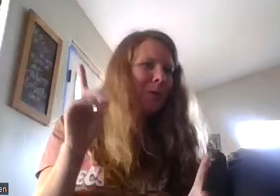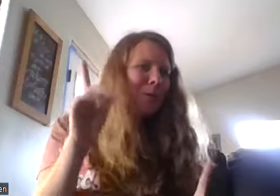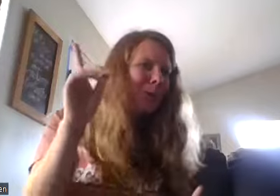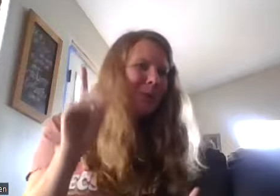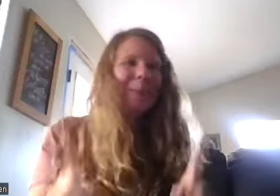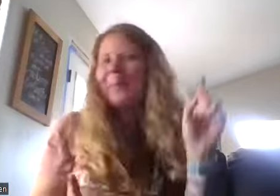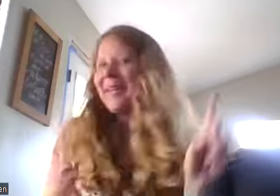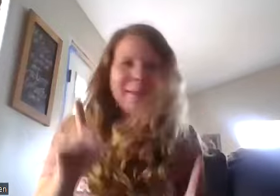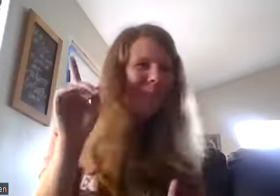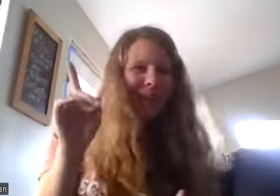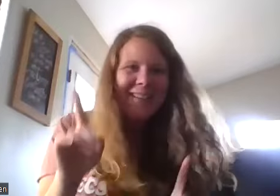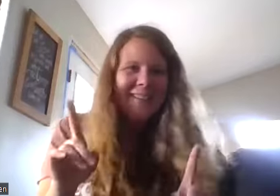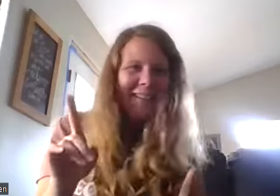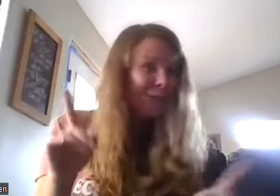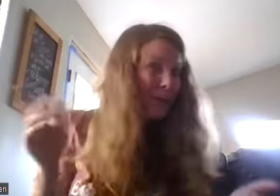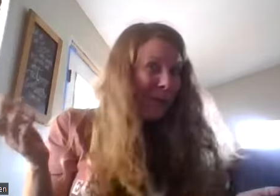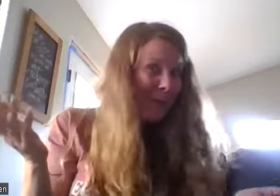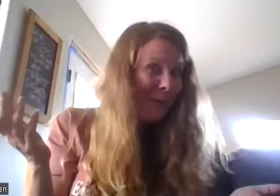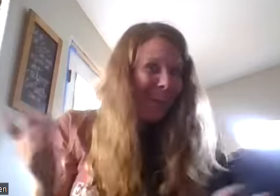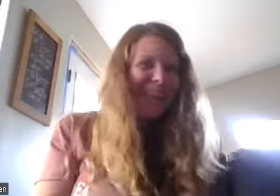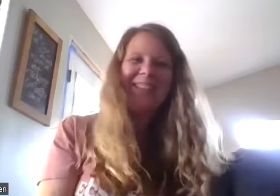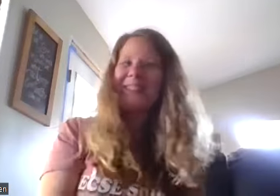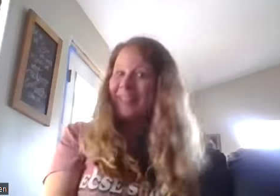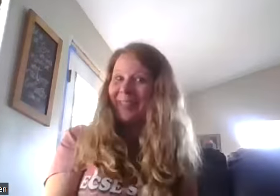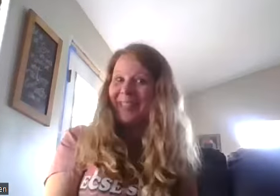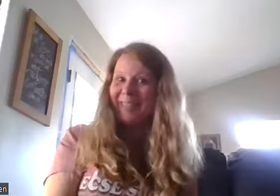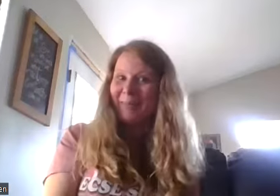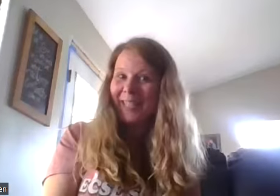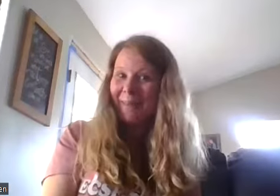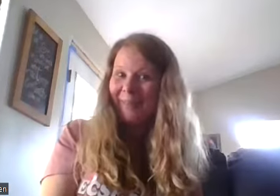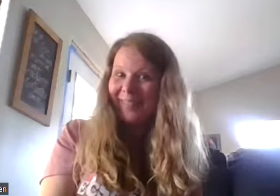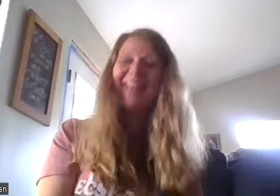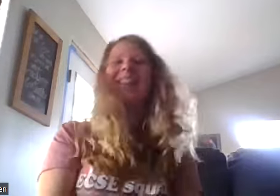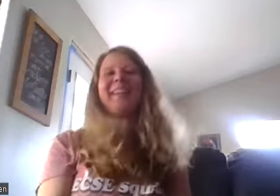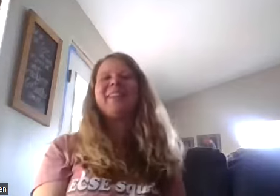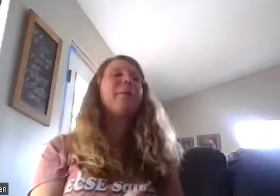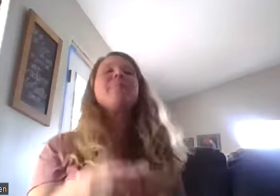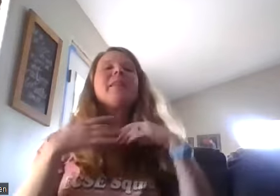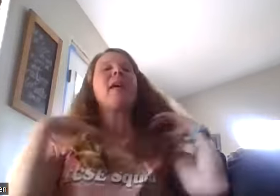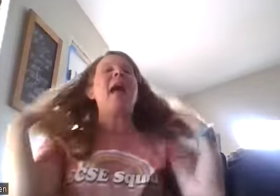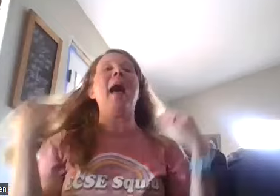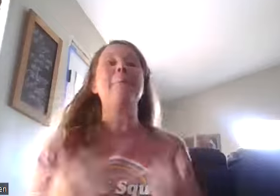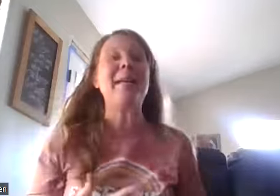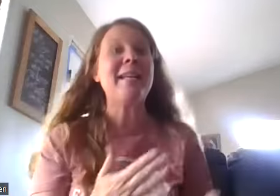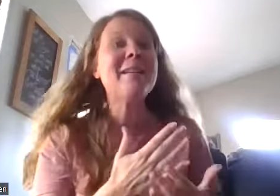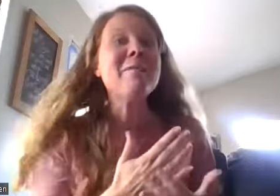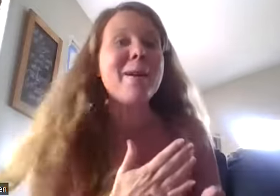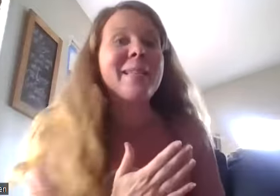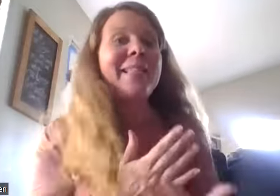choo choo, peanut butter, choo choo. Should we do it one more time? All right, here we go. A peanut was